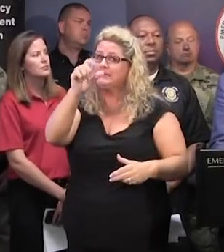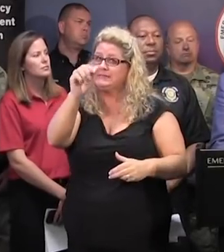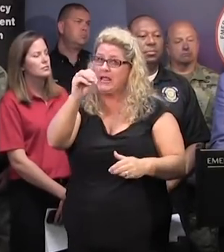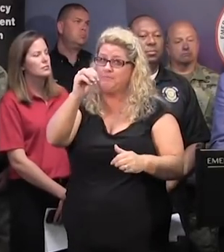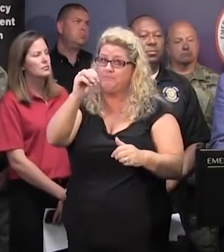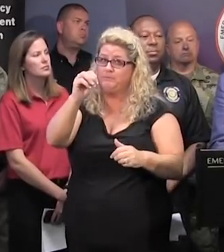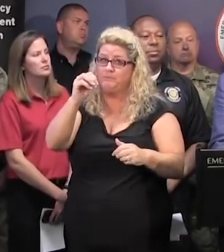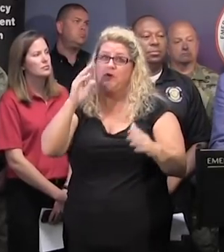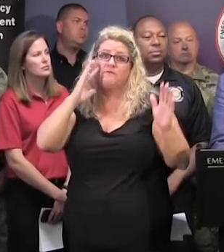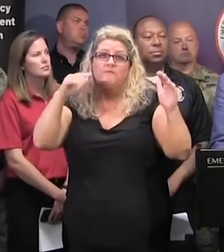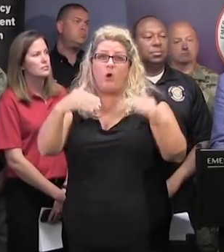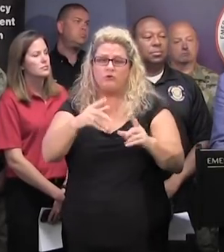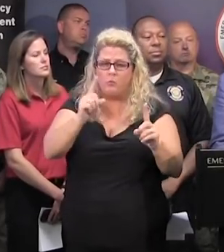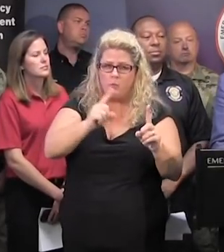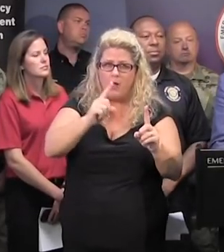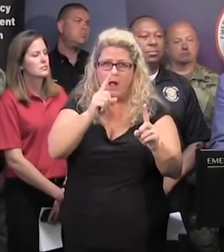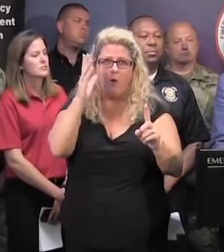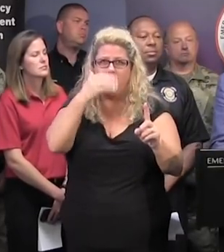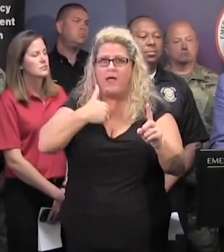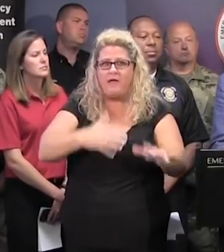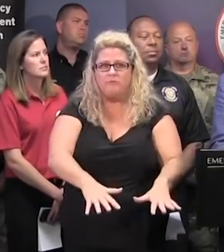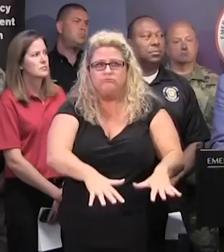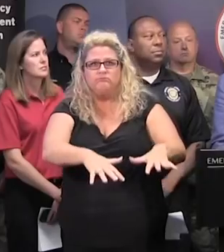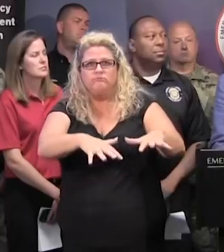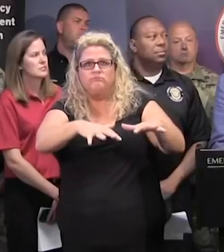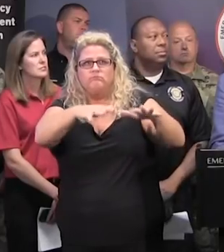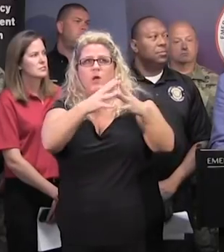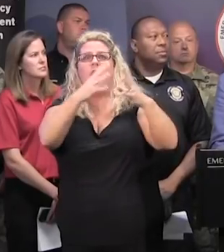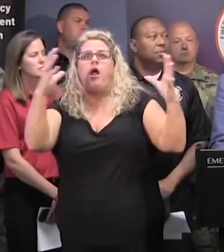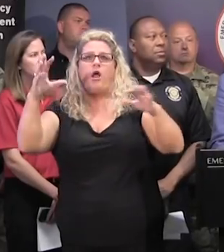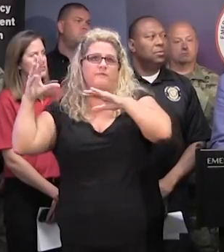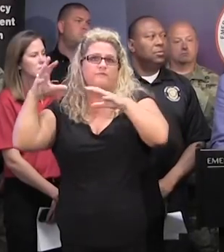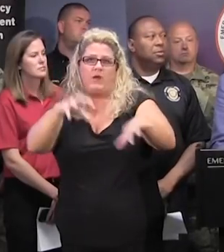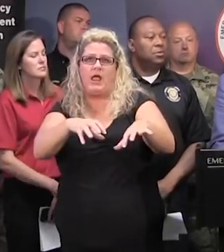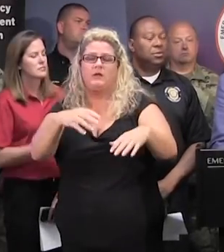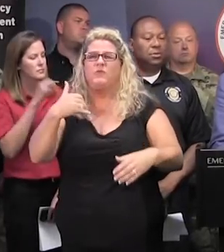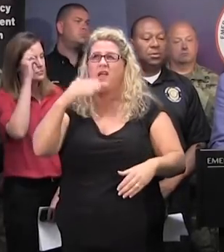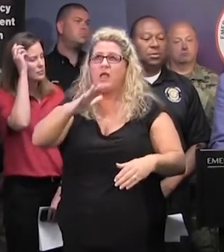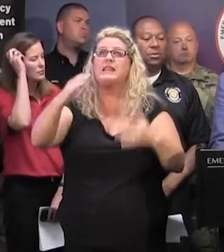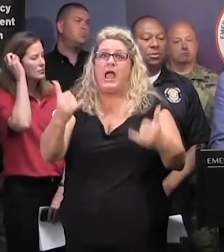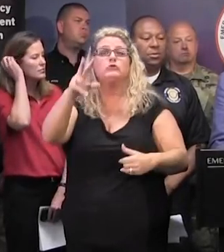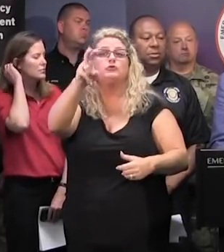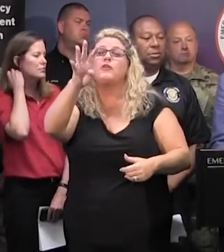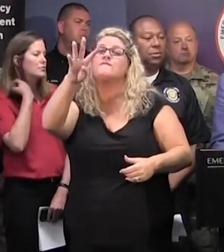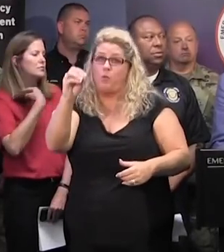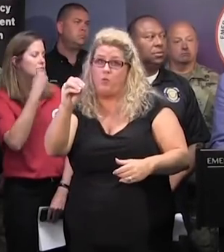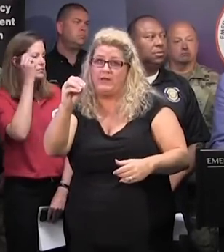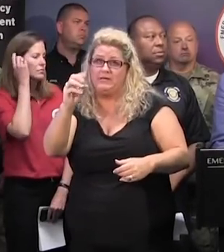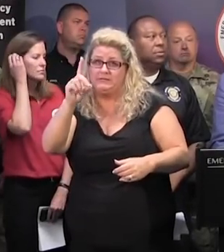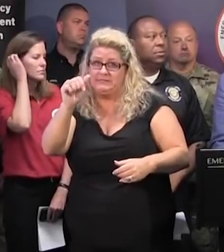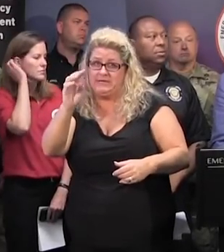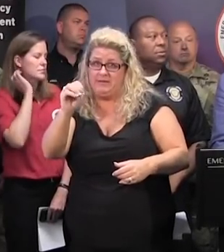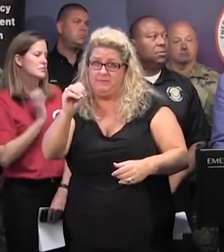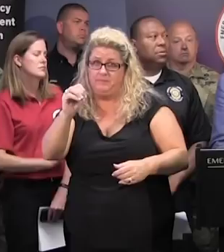on those areas where we're expecting the highest amounts of rainfall. So far, we have assessed over 240 dams. For those